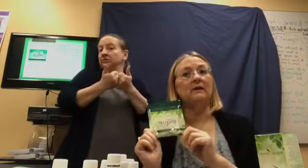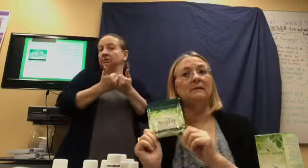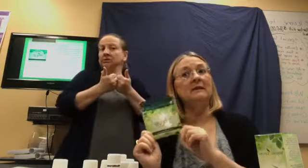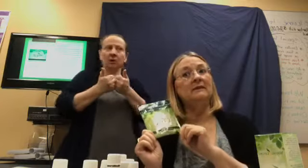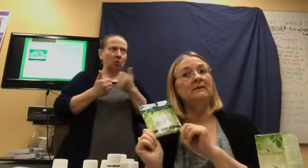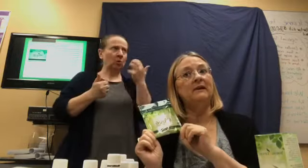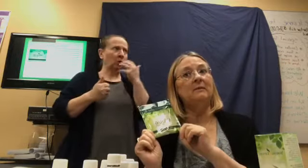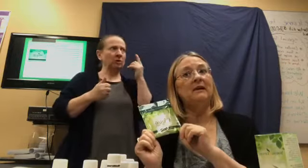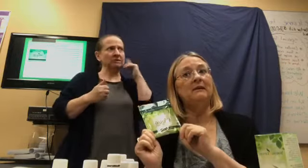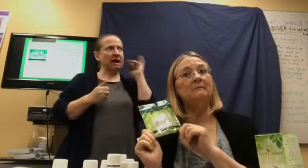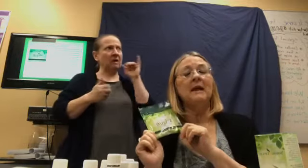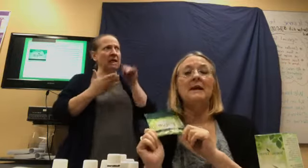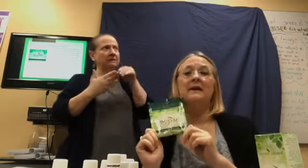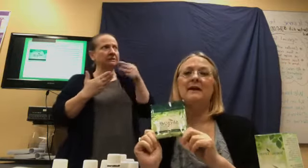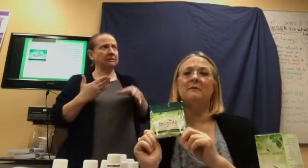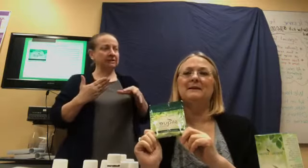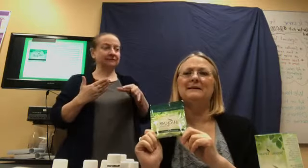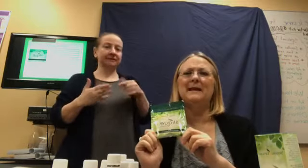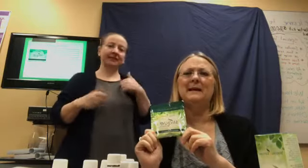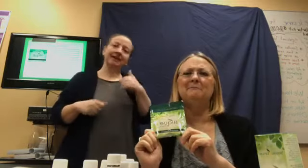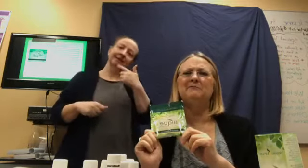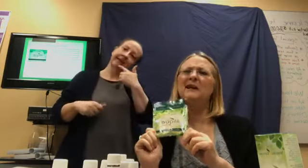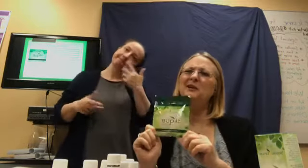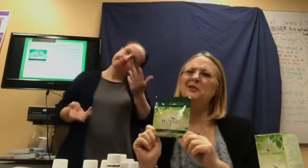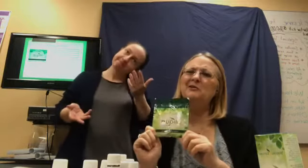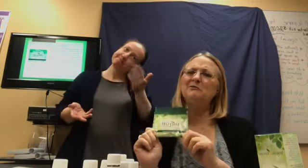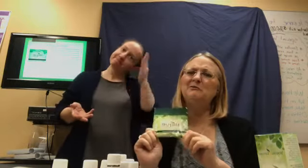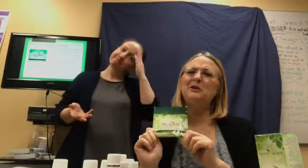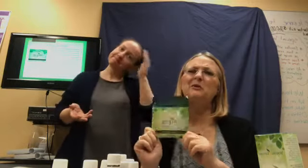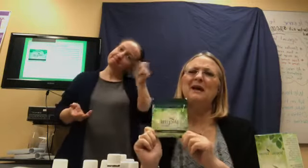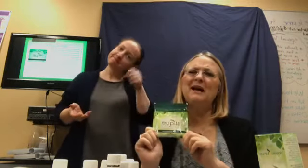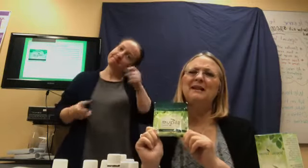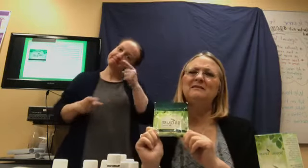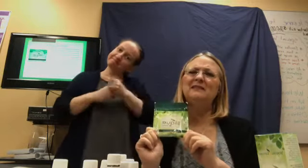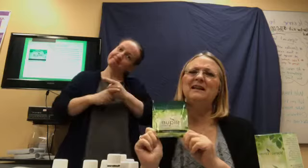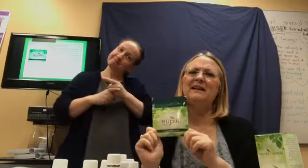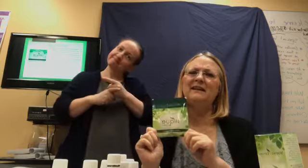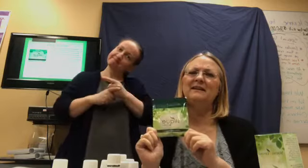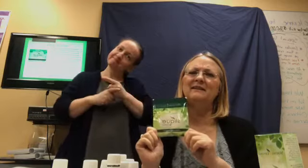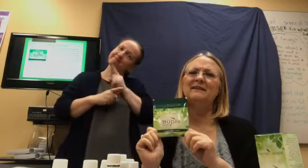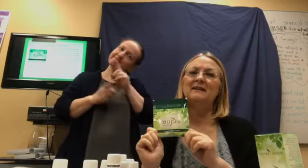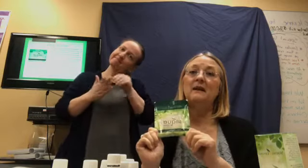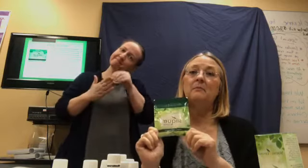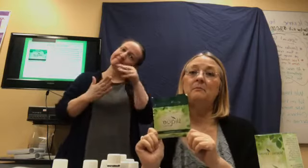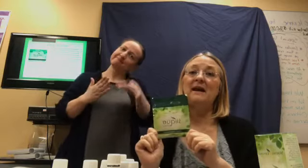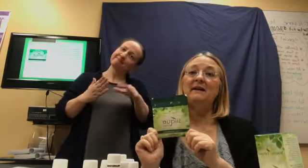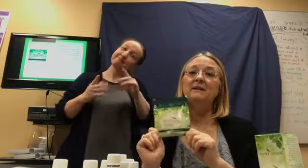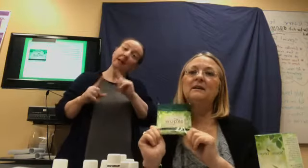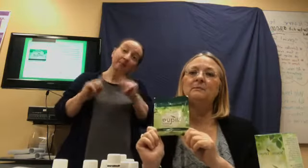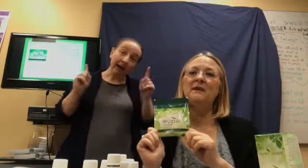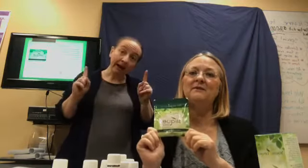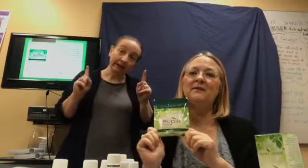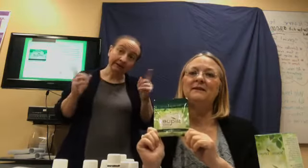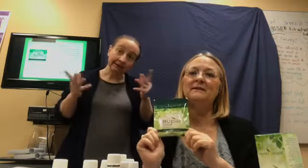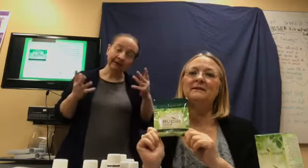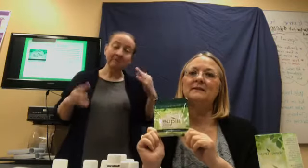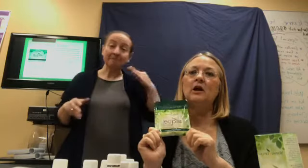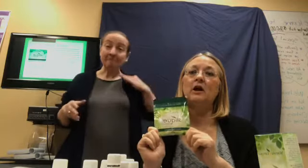expensive, Debbie. And, I would say, I know. You're right. It is. But, the benefits are